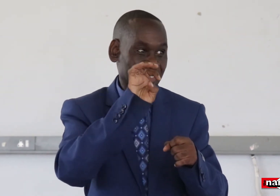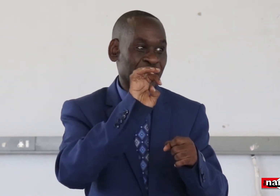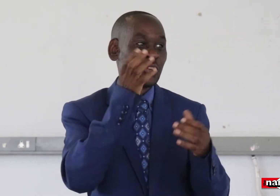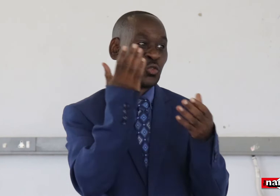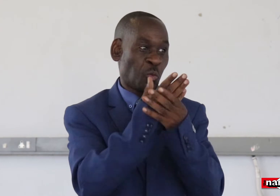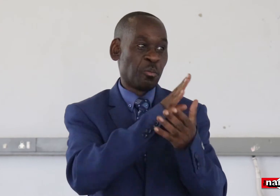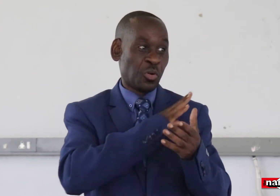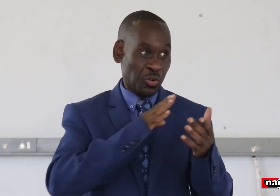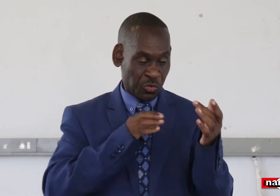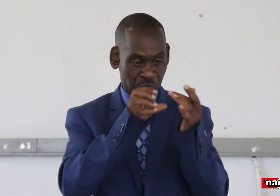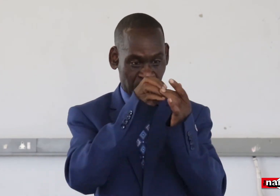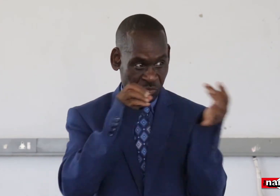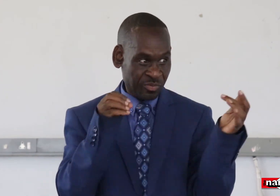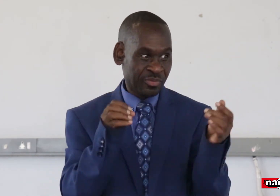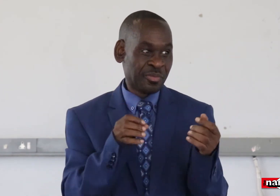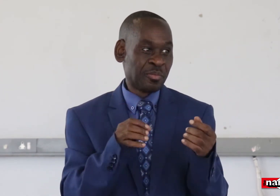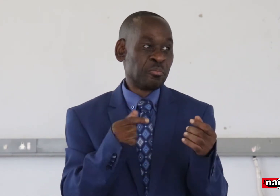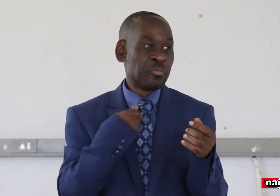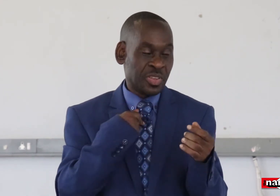January. New board member.